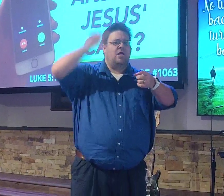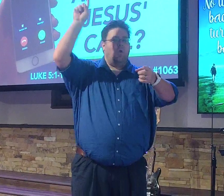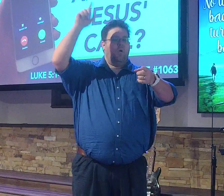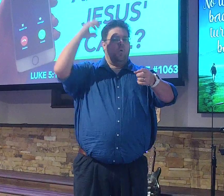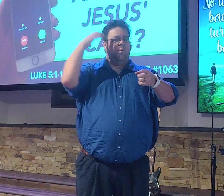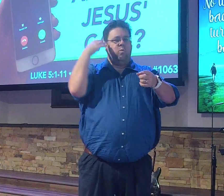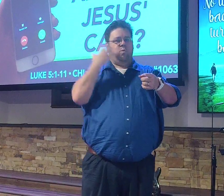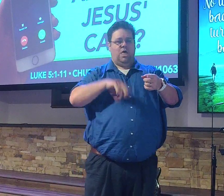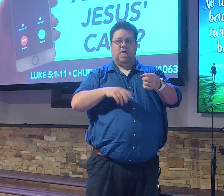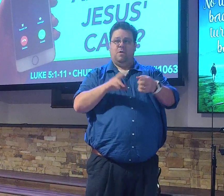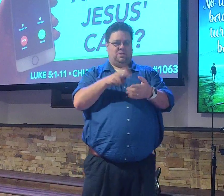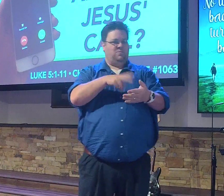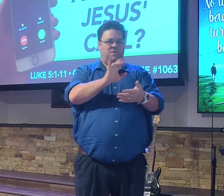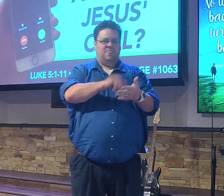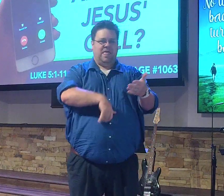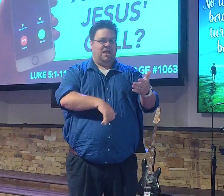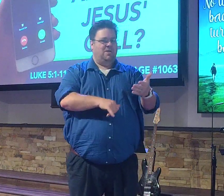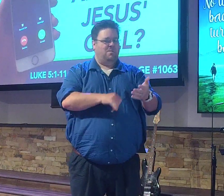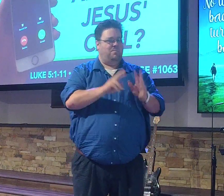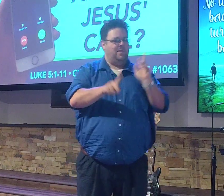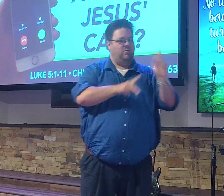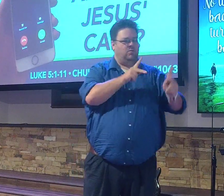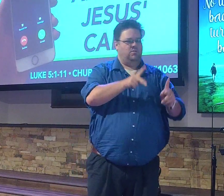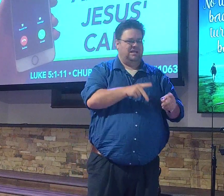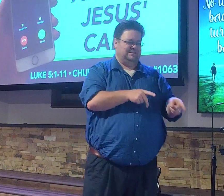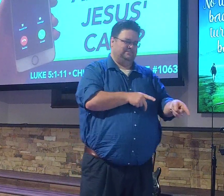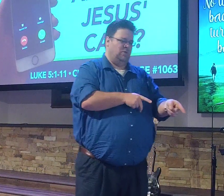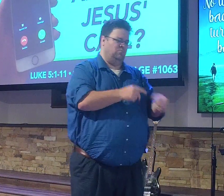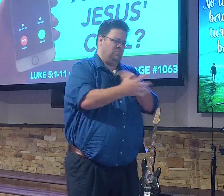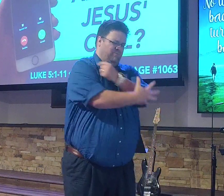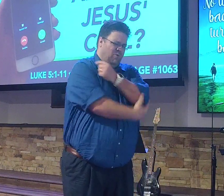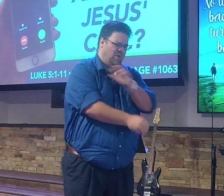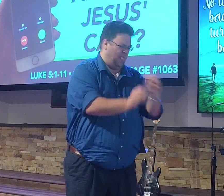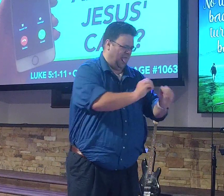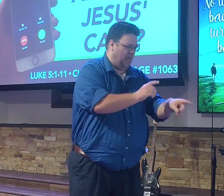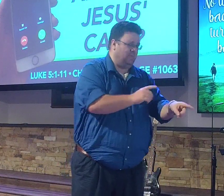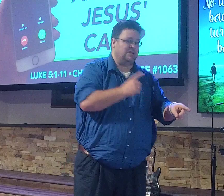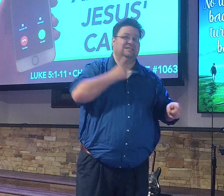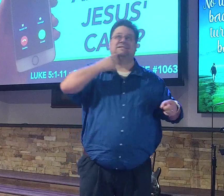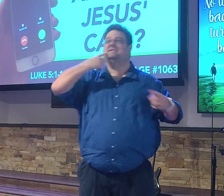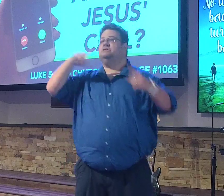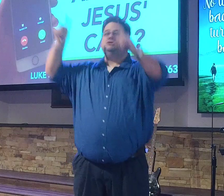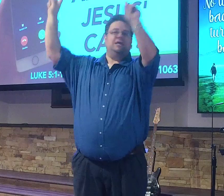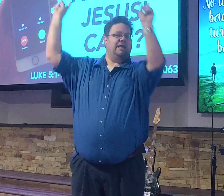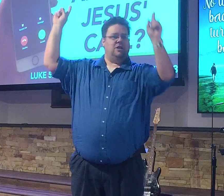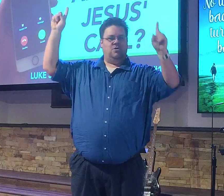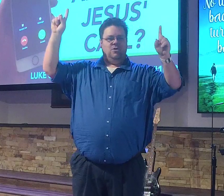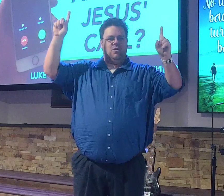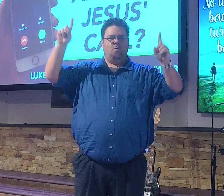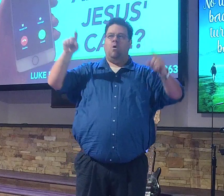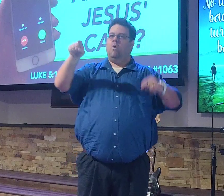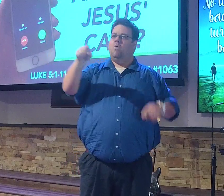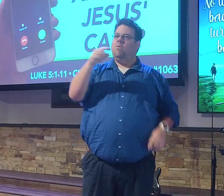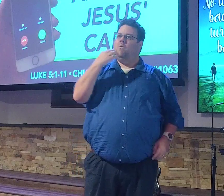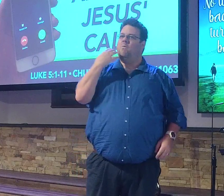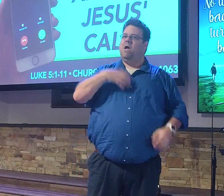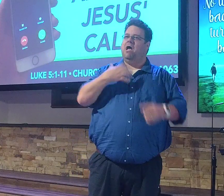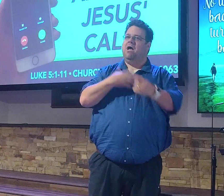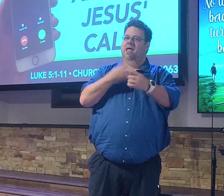and books about unlikely success stories. We like to see documentaries on TV about unlikely success stories. And what I want you to